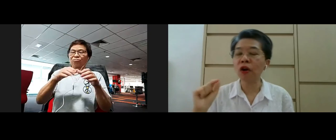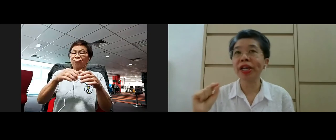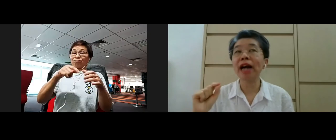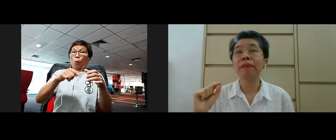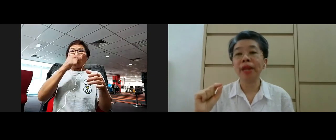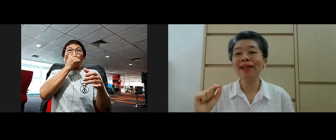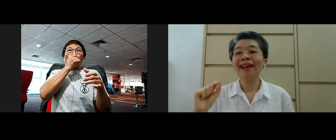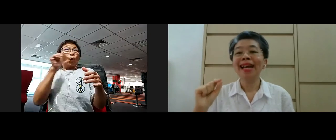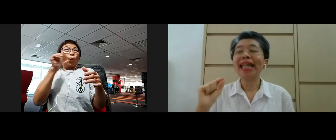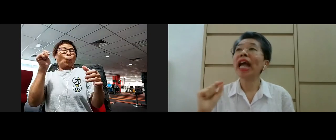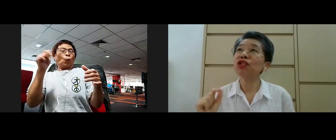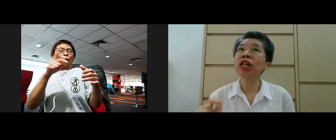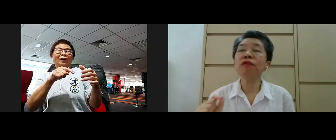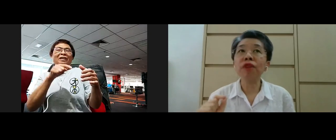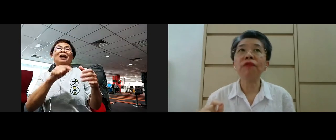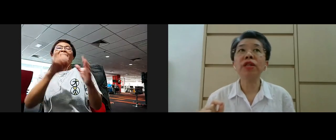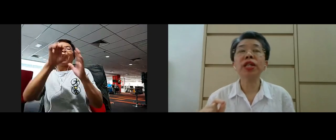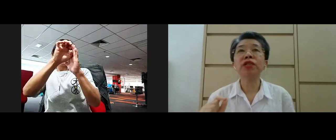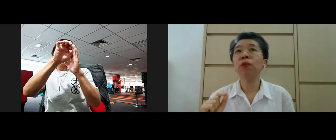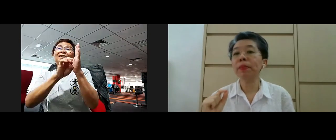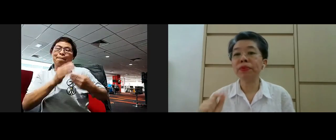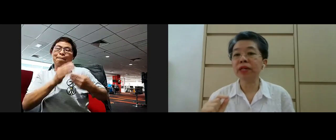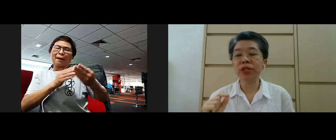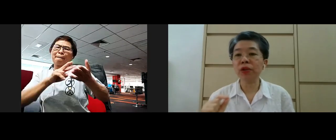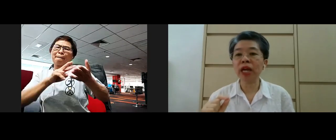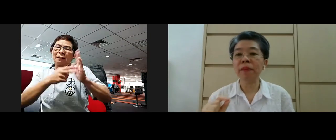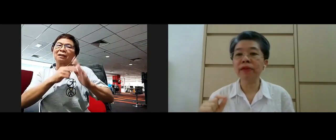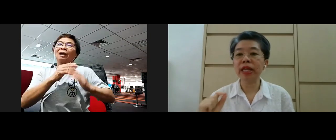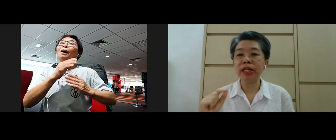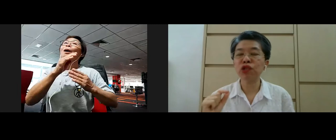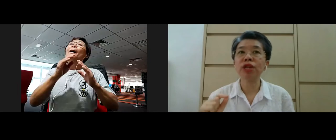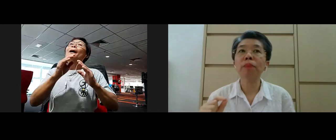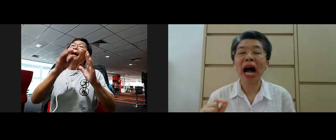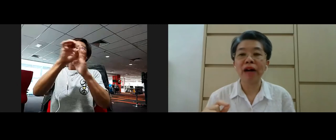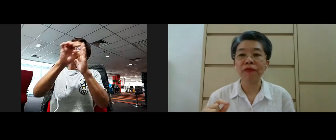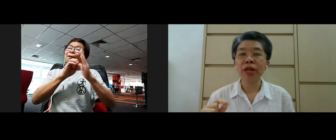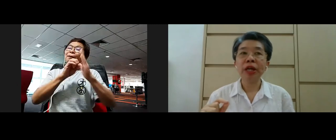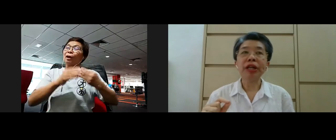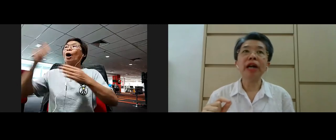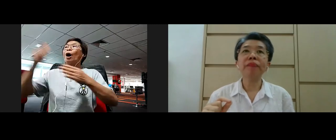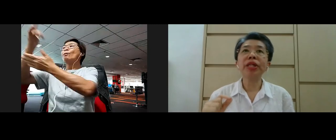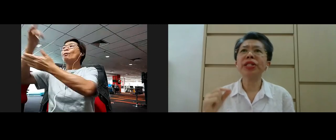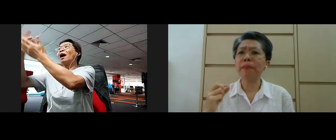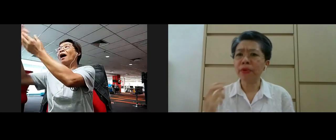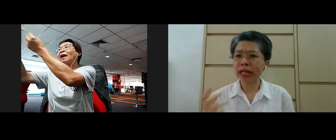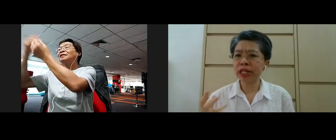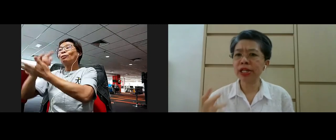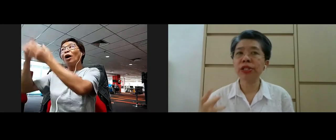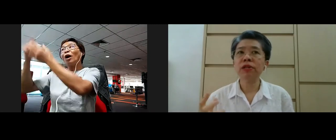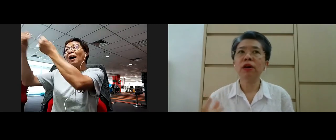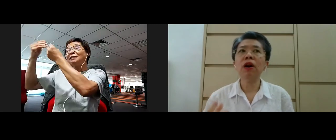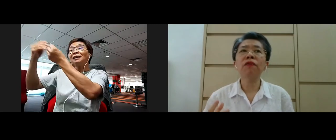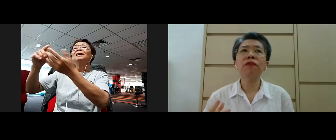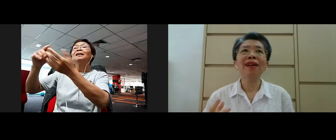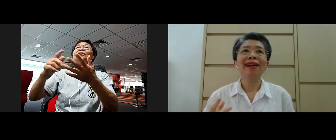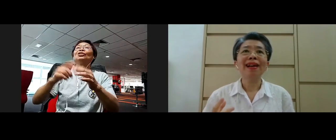ethical conduct it actually refers what Buddha was talking about in this three paths is that practice